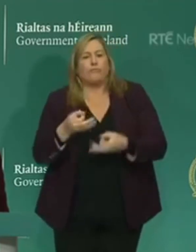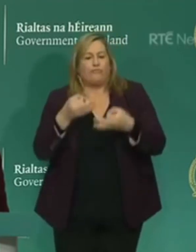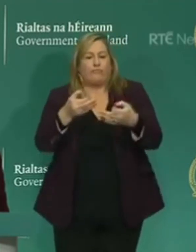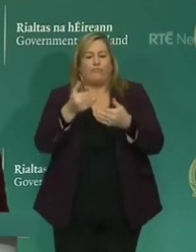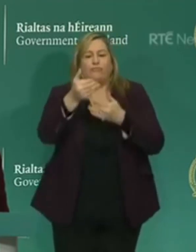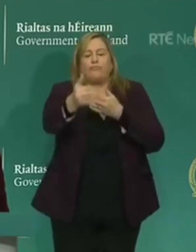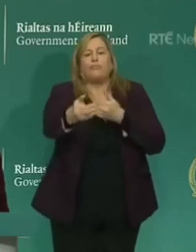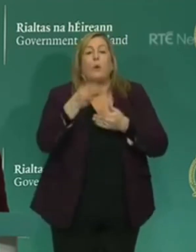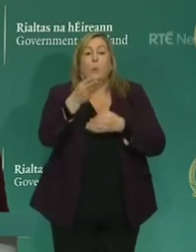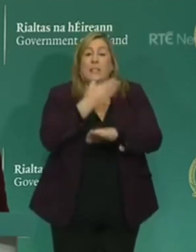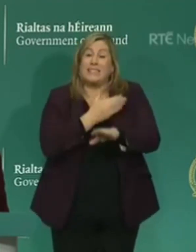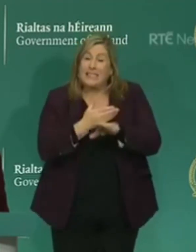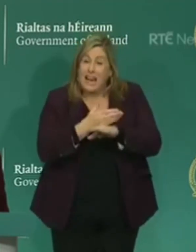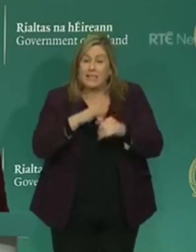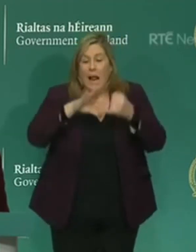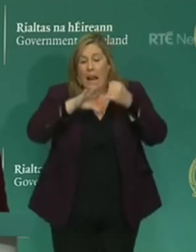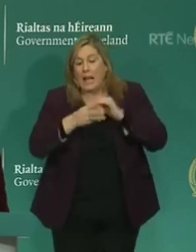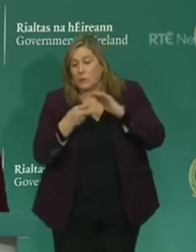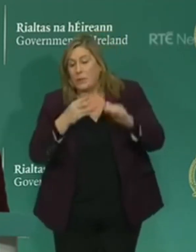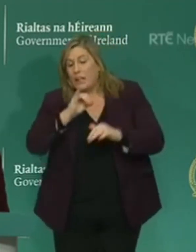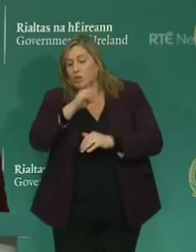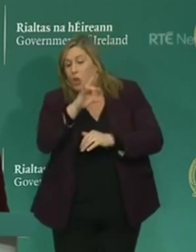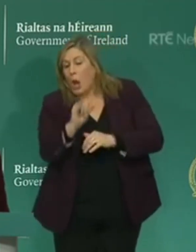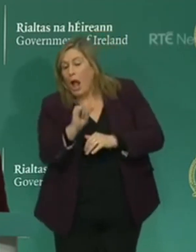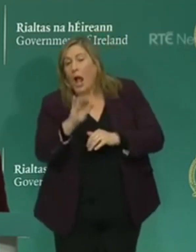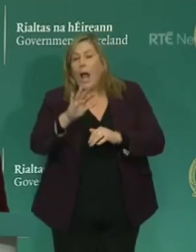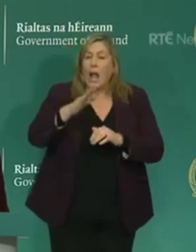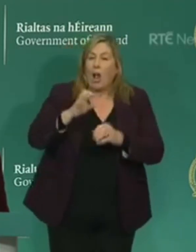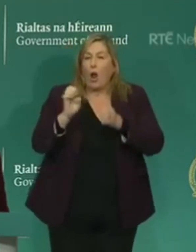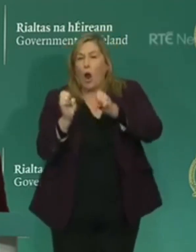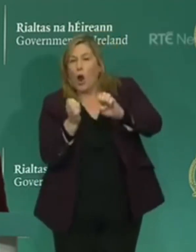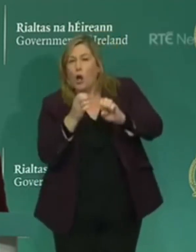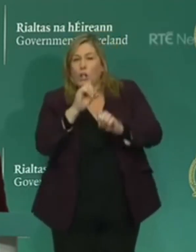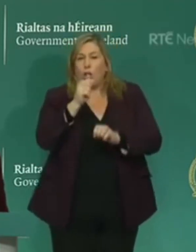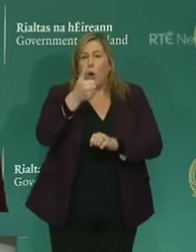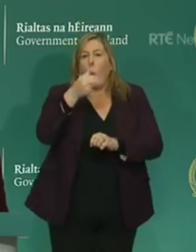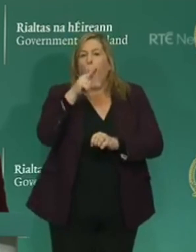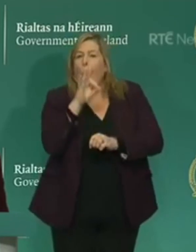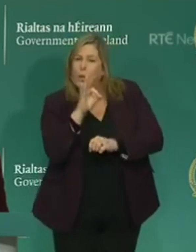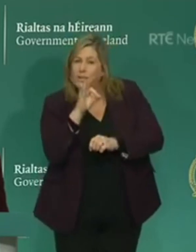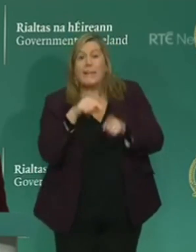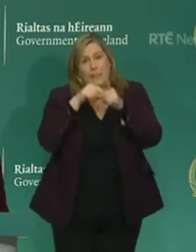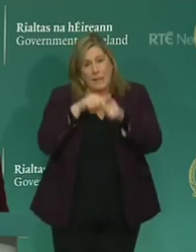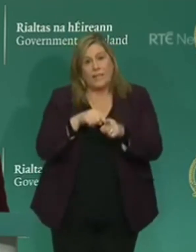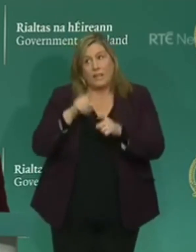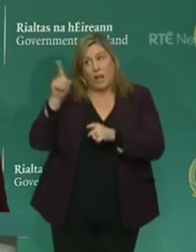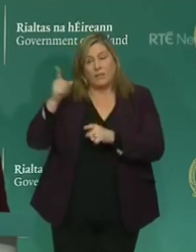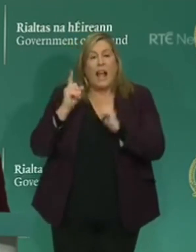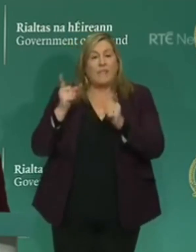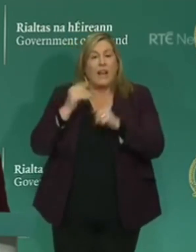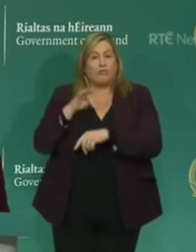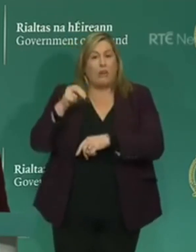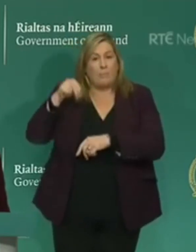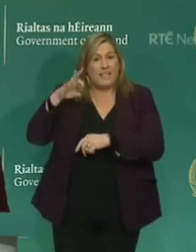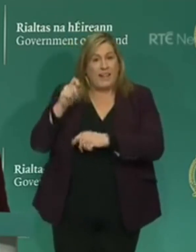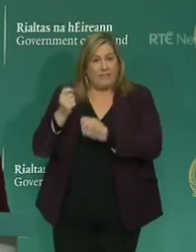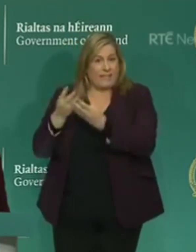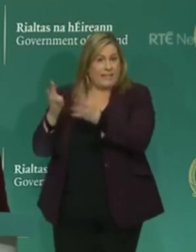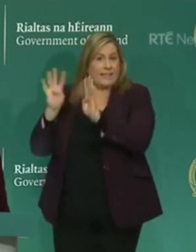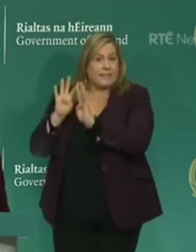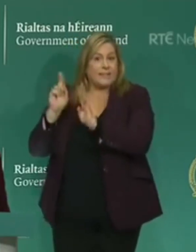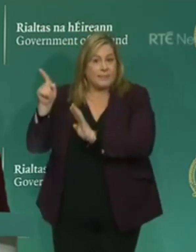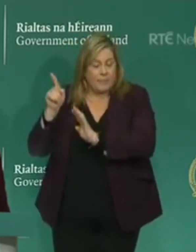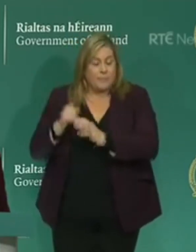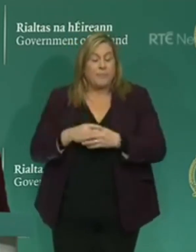begin in the last week of July or early August, and that will be subject to public health advice. Junior cycle final